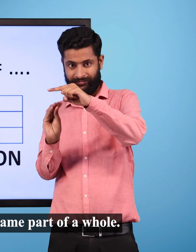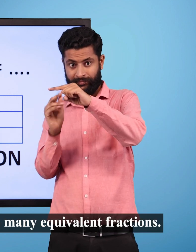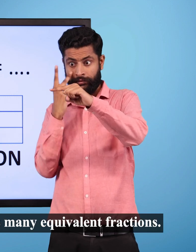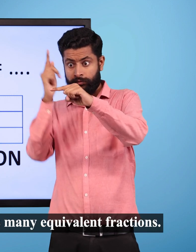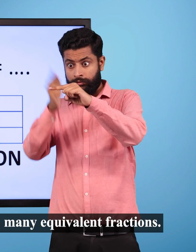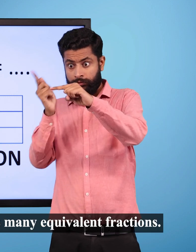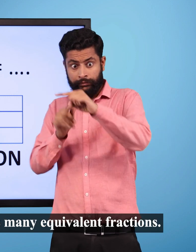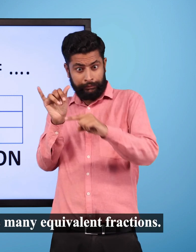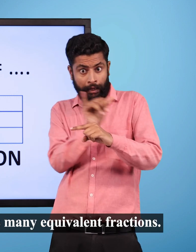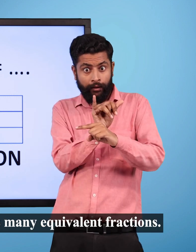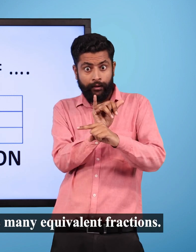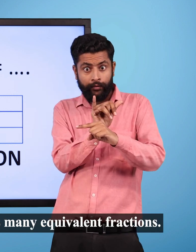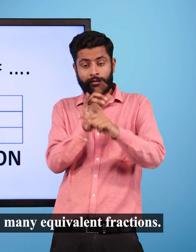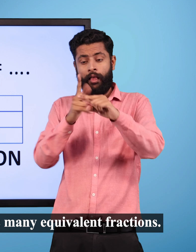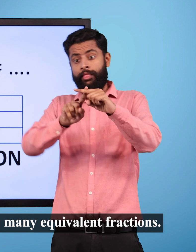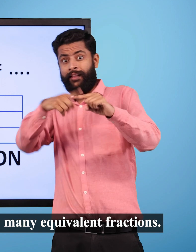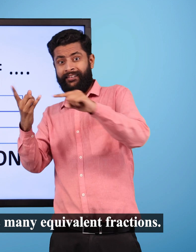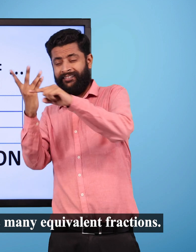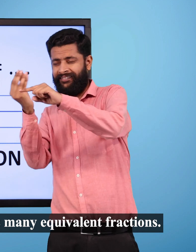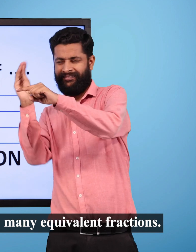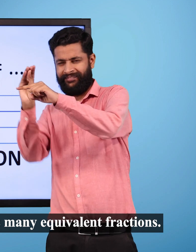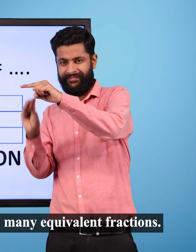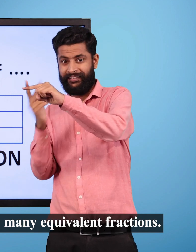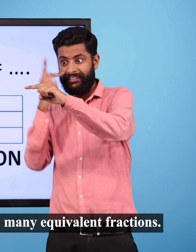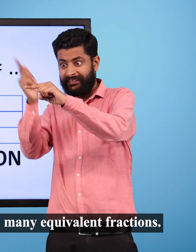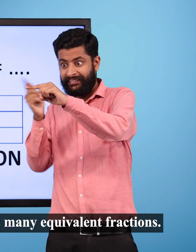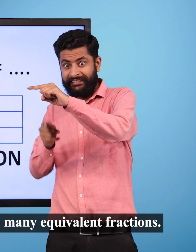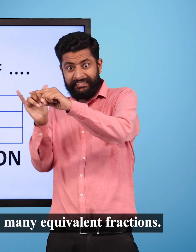Each proper or improper fraction has many equivalent fractions.